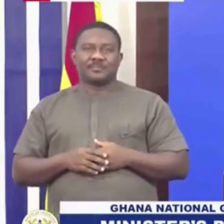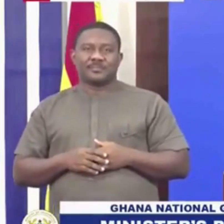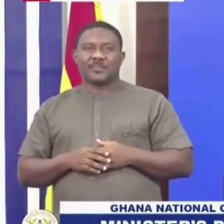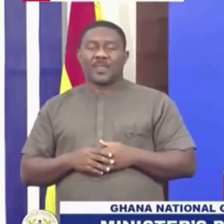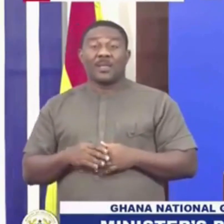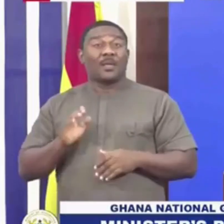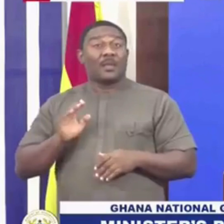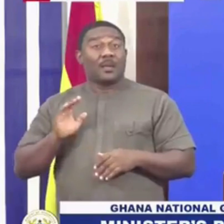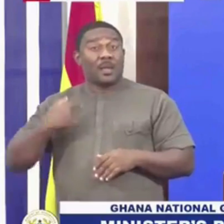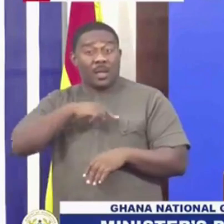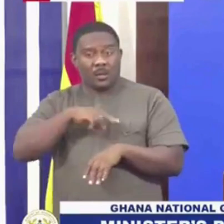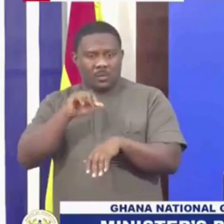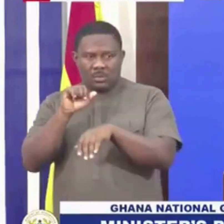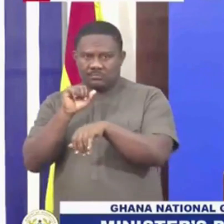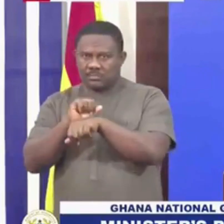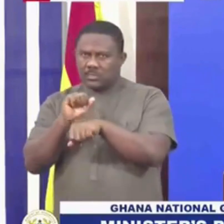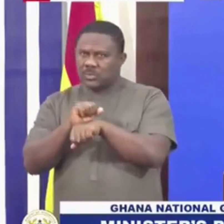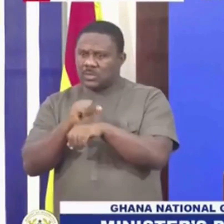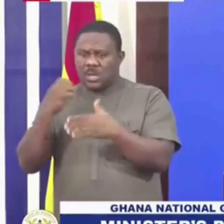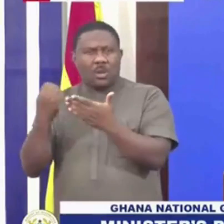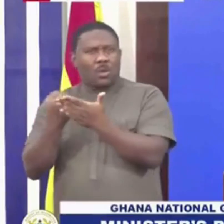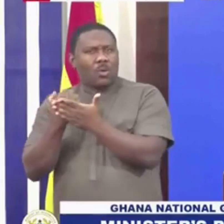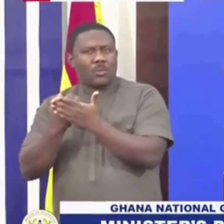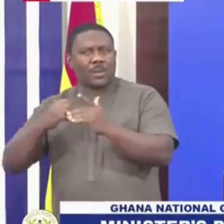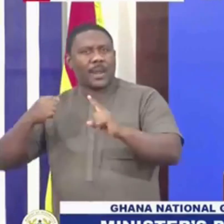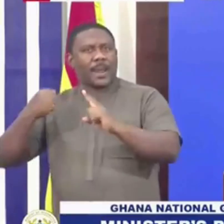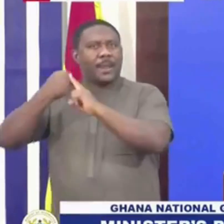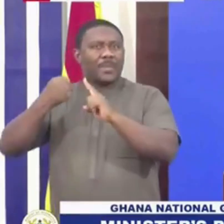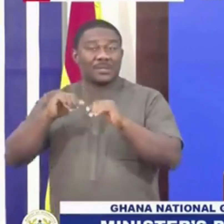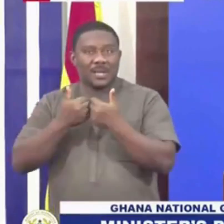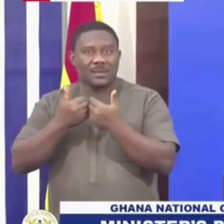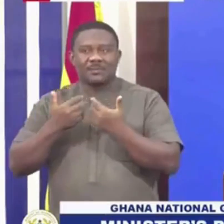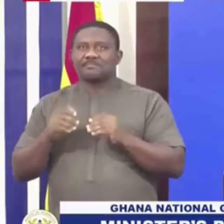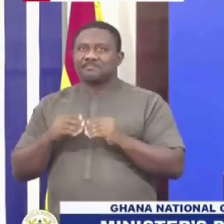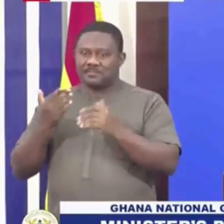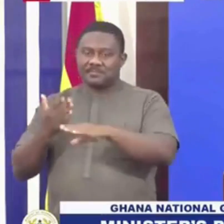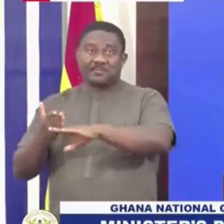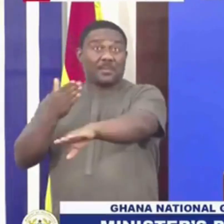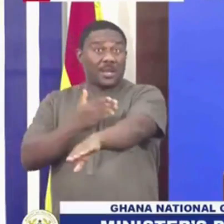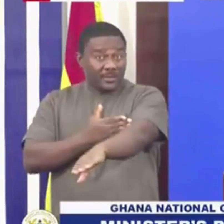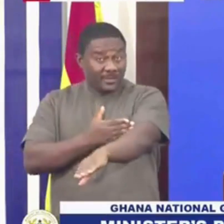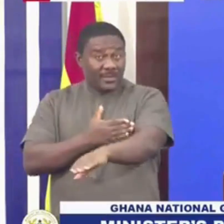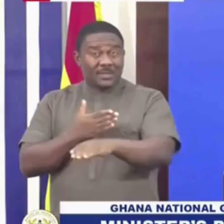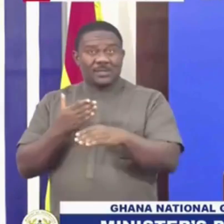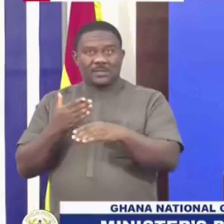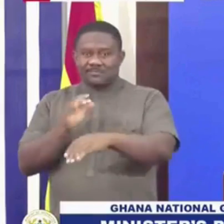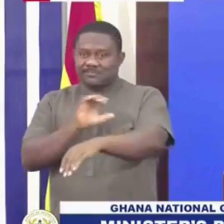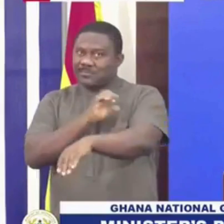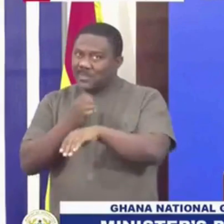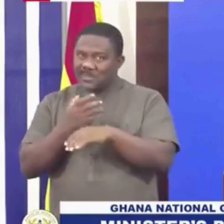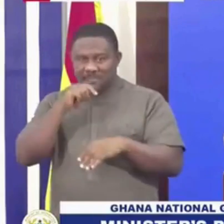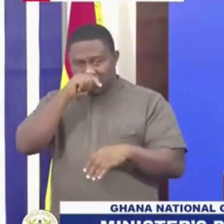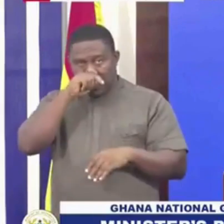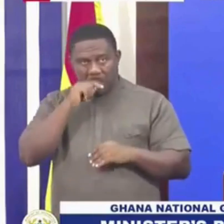of our operation? Very clear. Enhance energy diversity or we increase